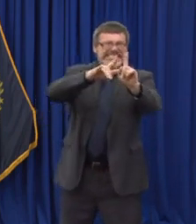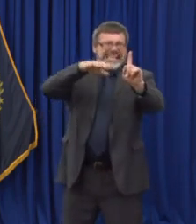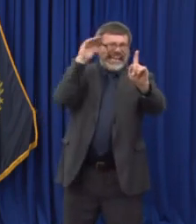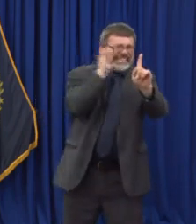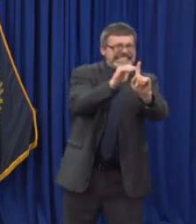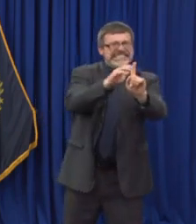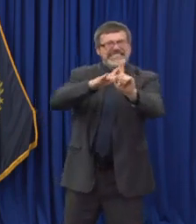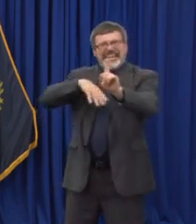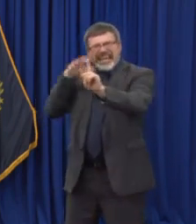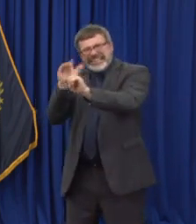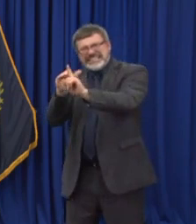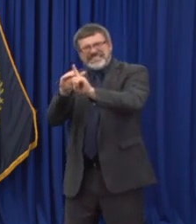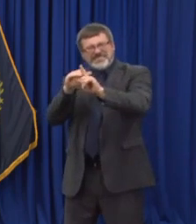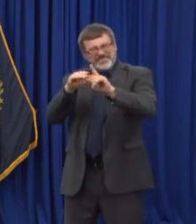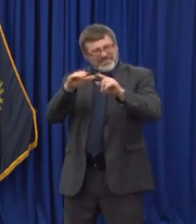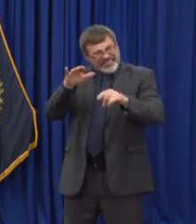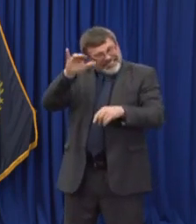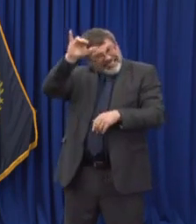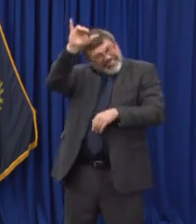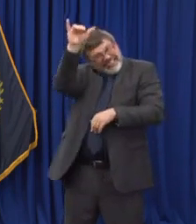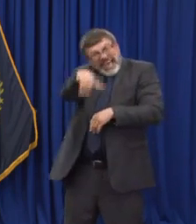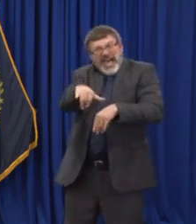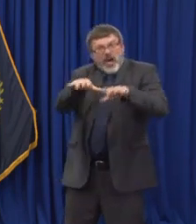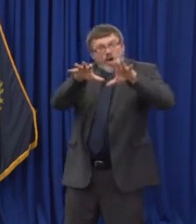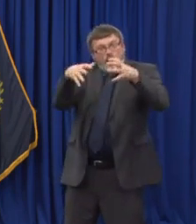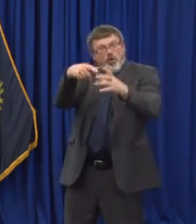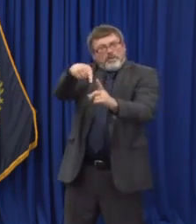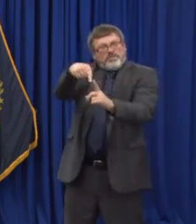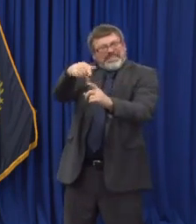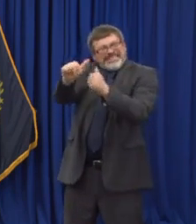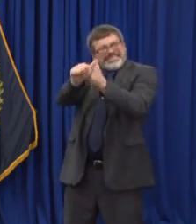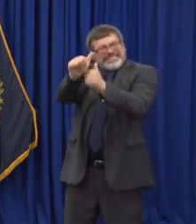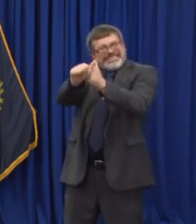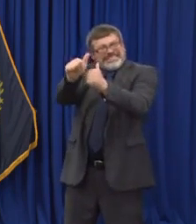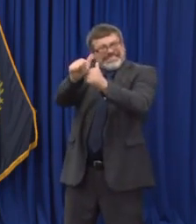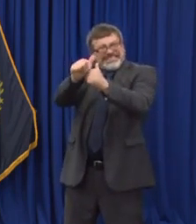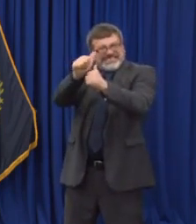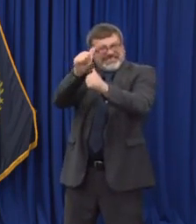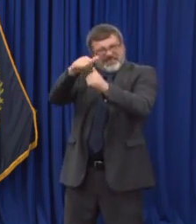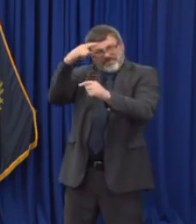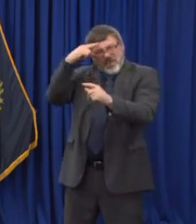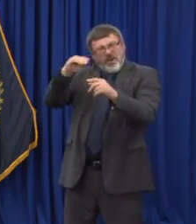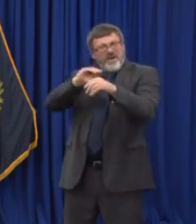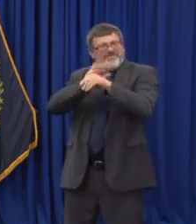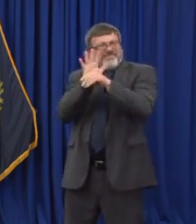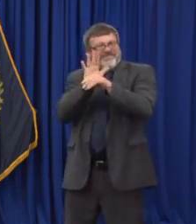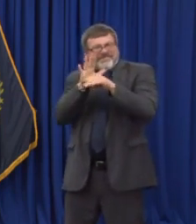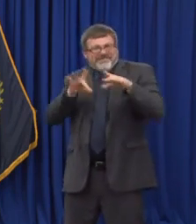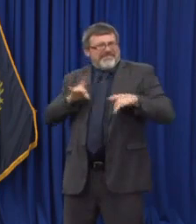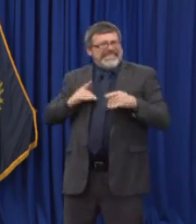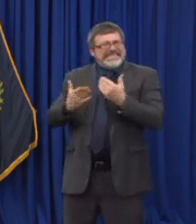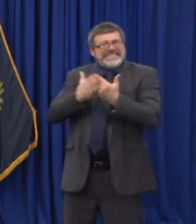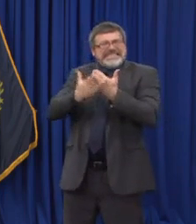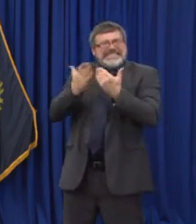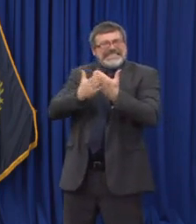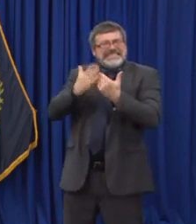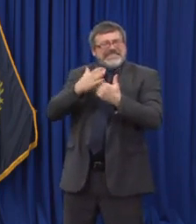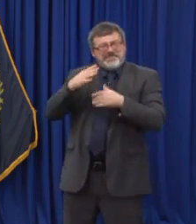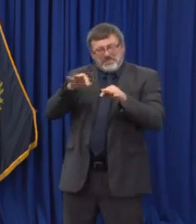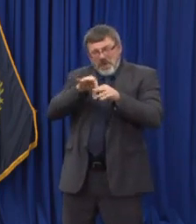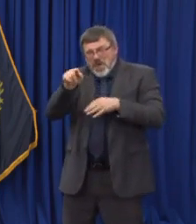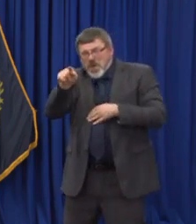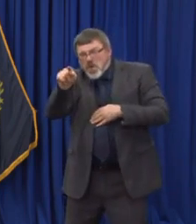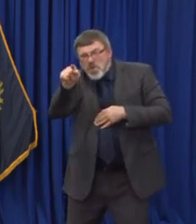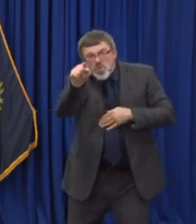transmission and it's incumbent upon all of us to make sure that we're taking our own personal responsibility to take those measures of social